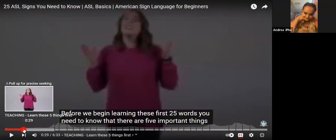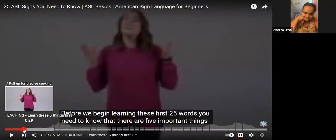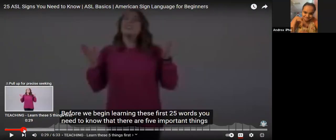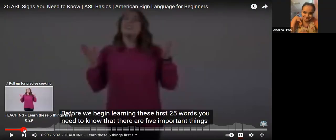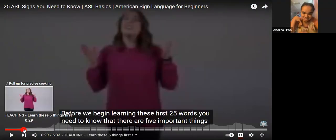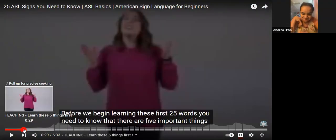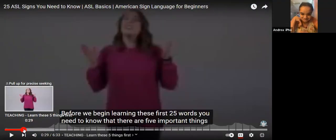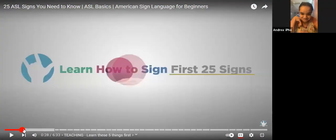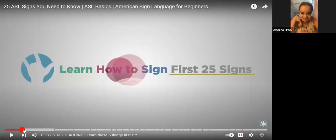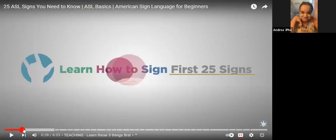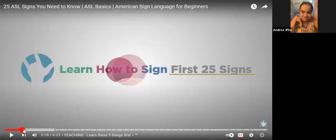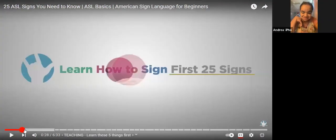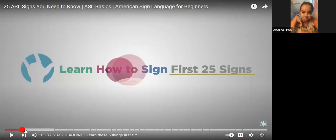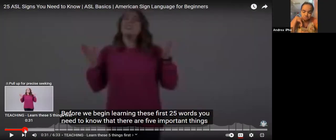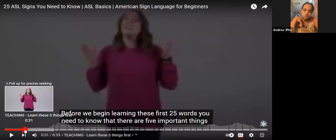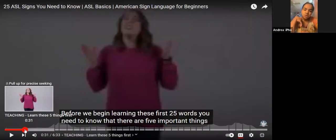let's see what this one is